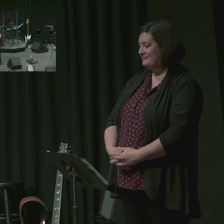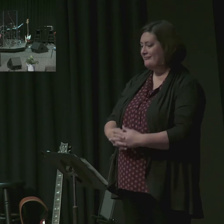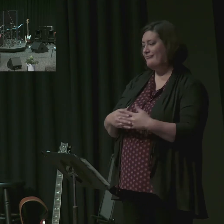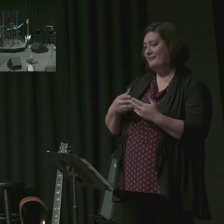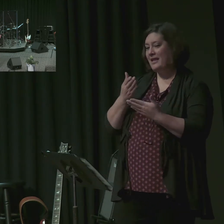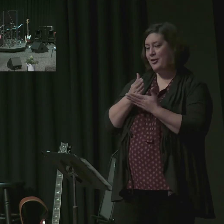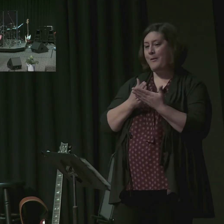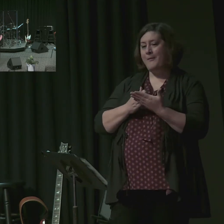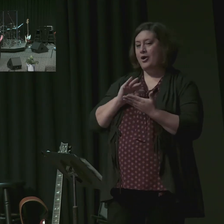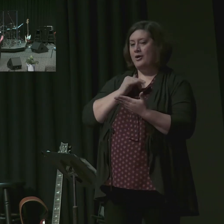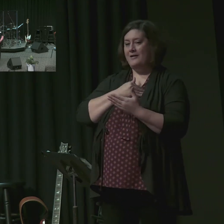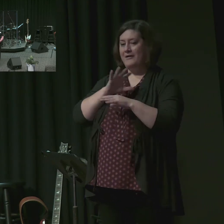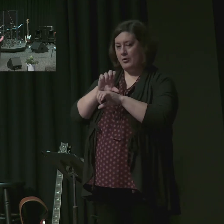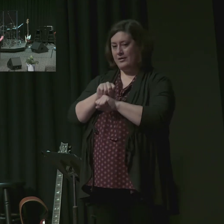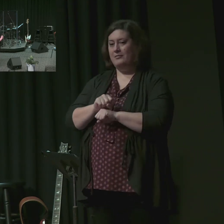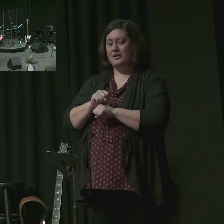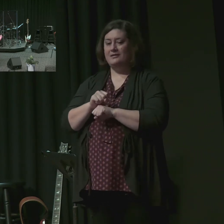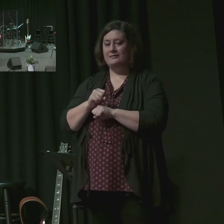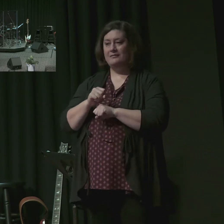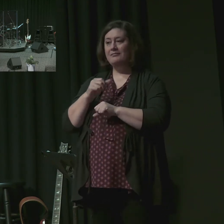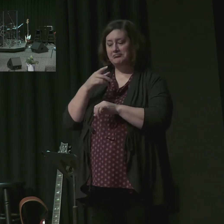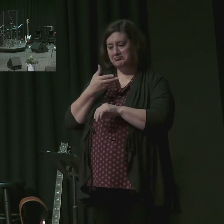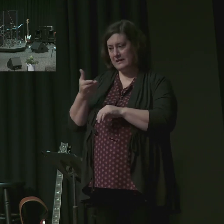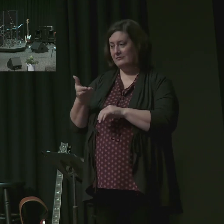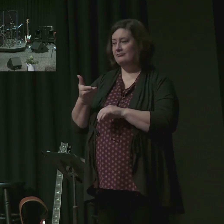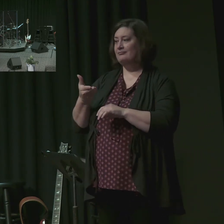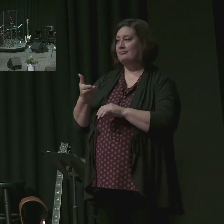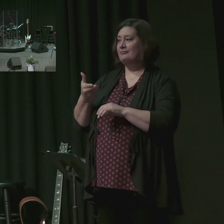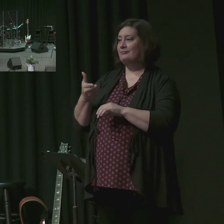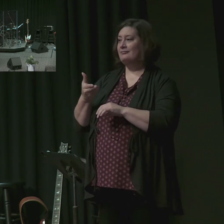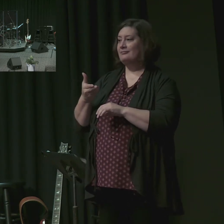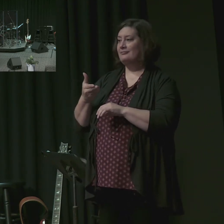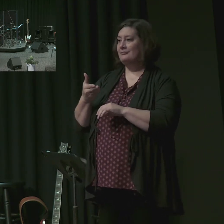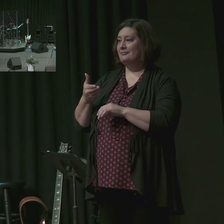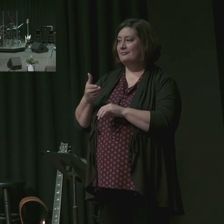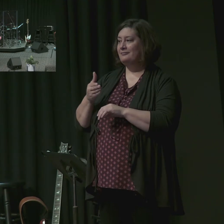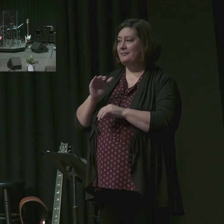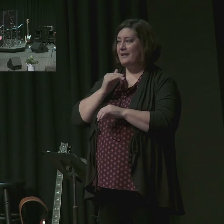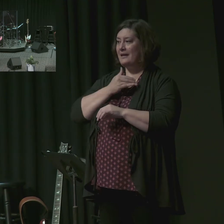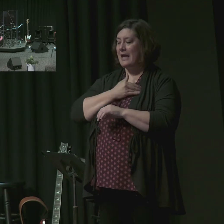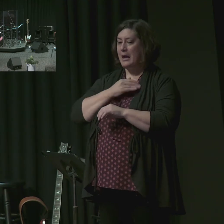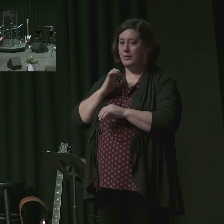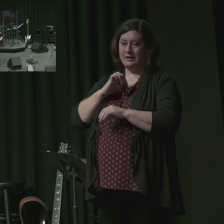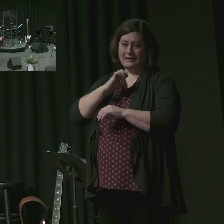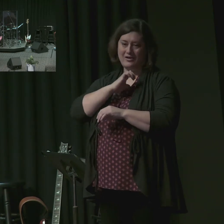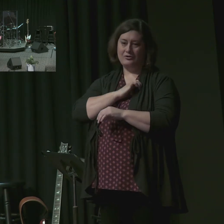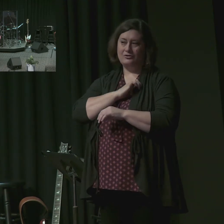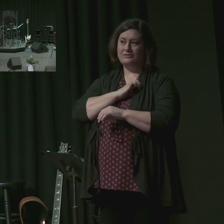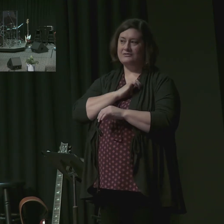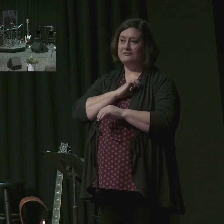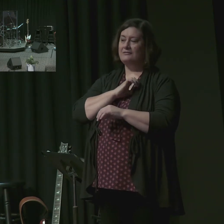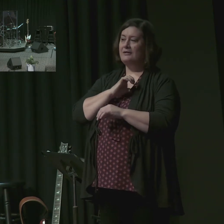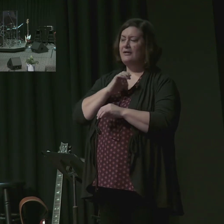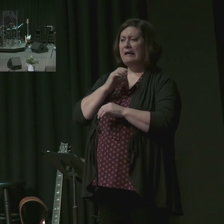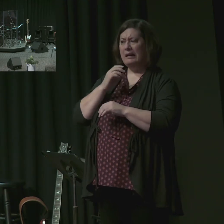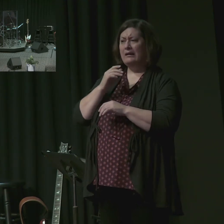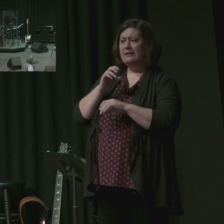It has been part of our custom, our tradition, for the elders to sit down front with the new elder. But due to our current